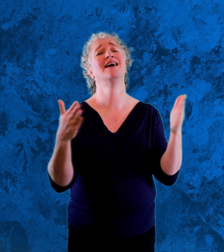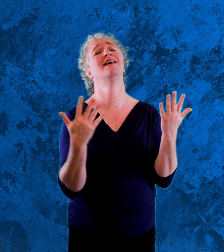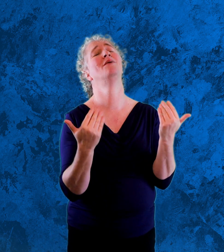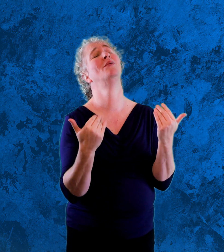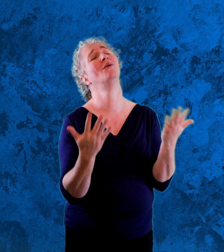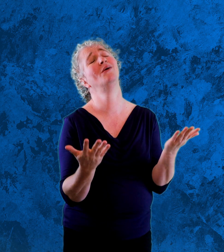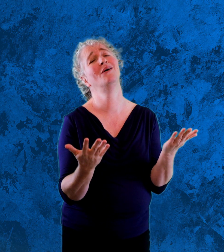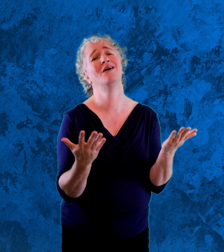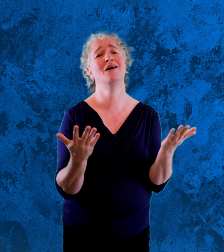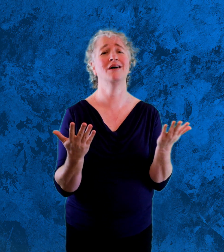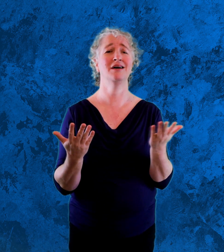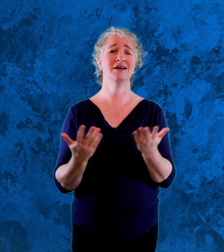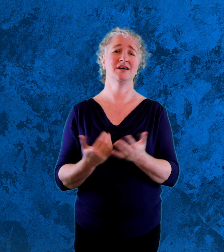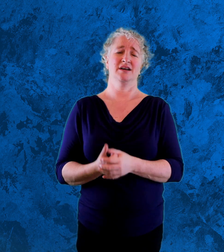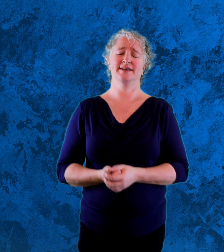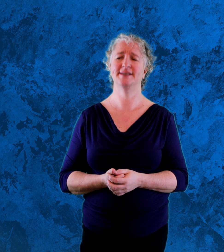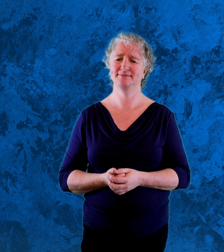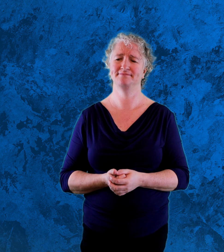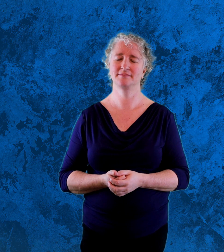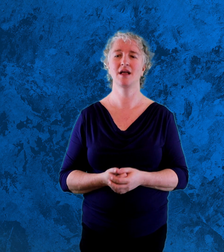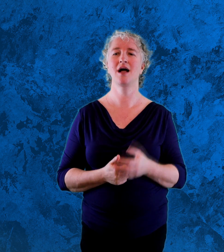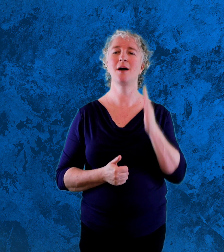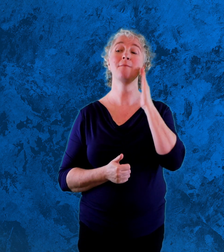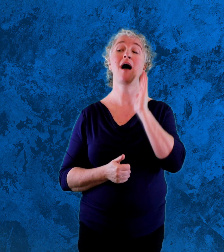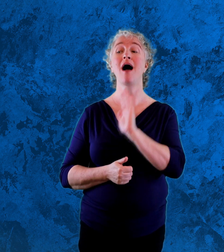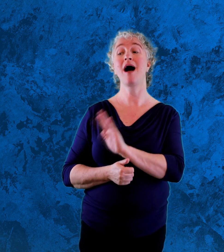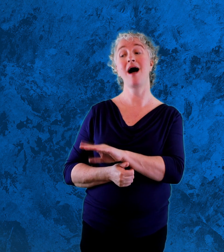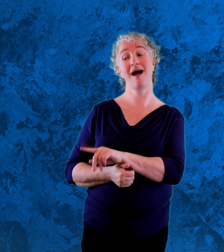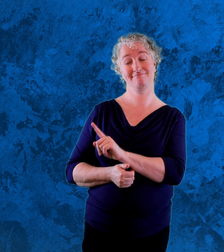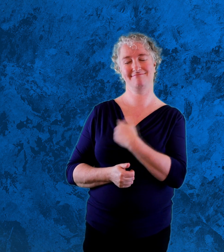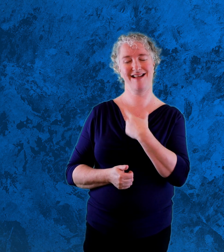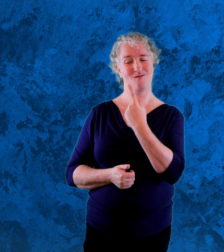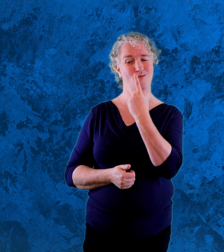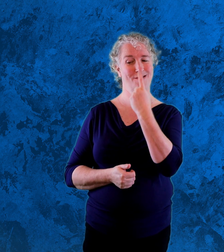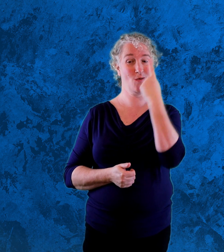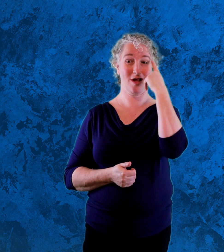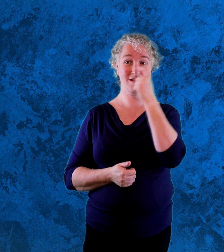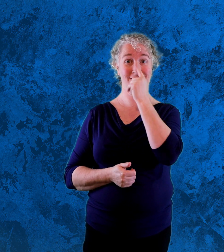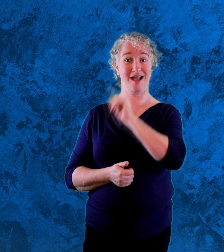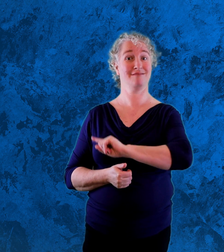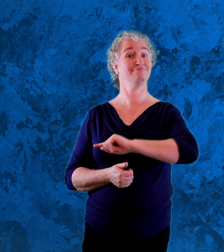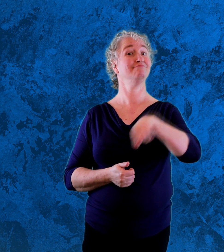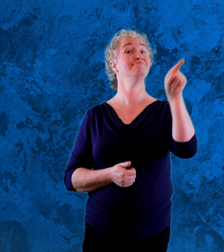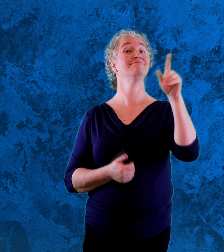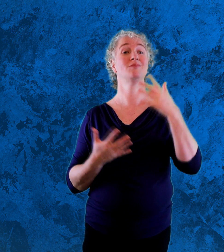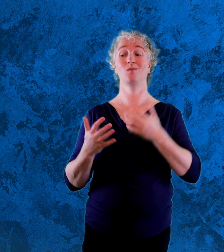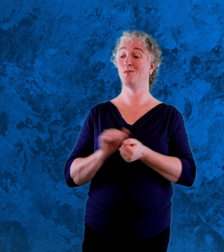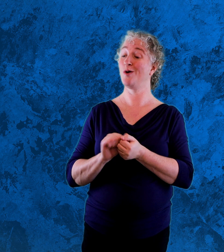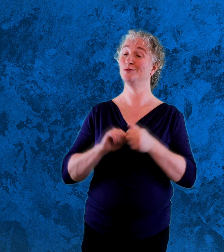Baths Week, said Ben, feeling disappointed. I have an idea you haven't tried, suggested Mum.